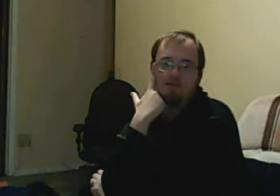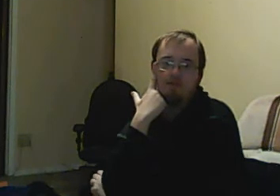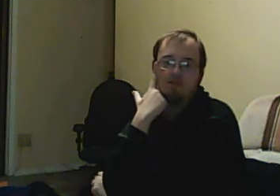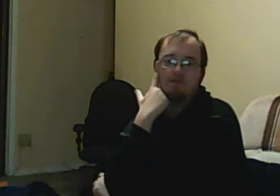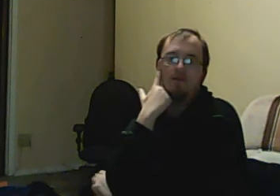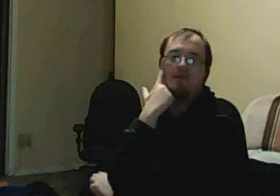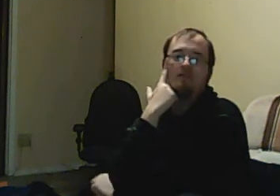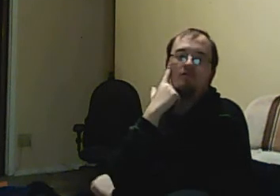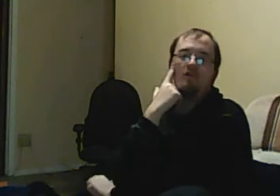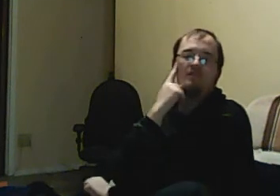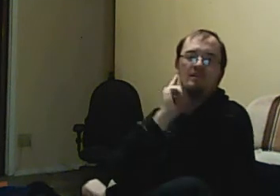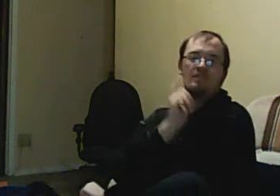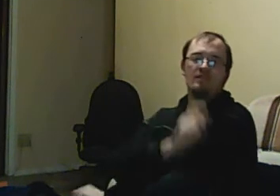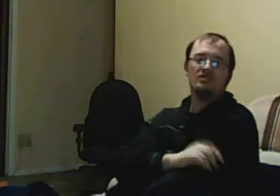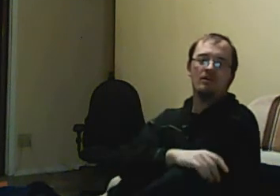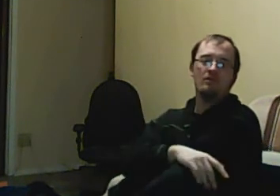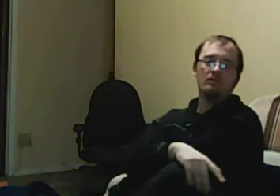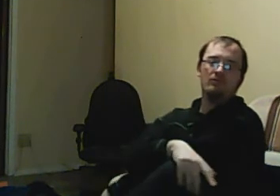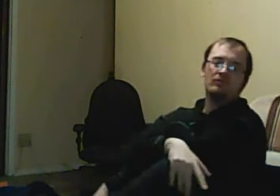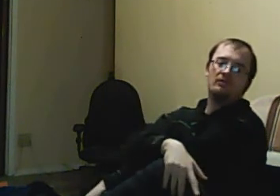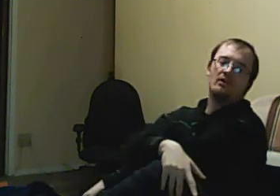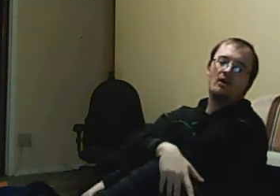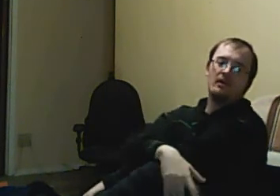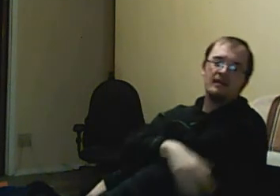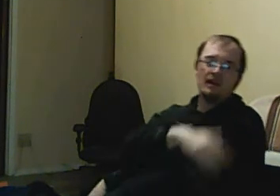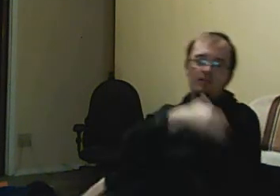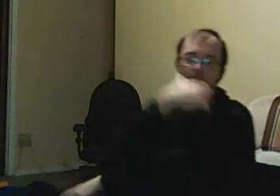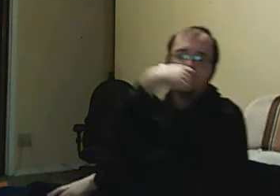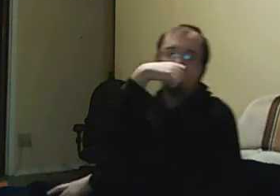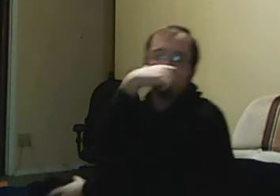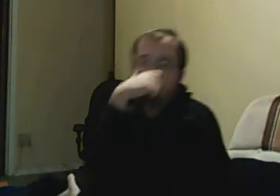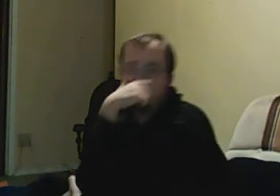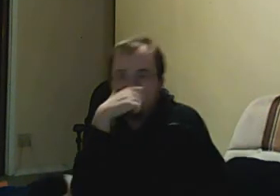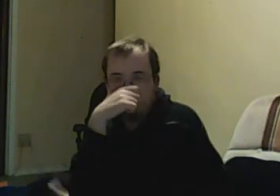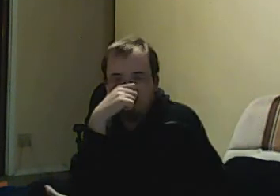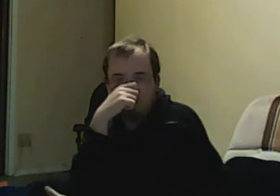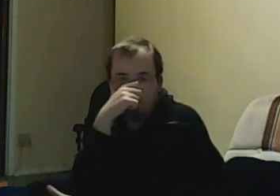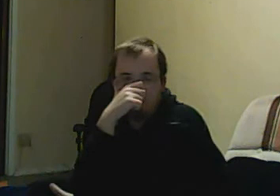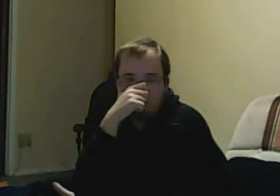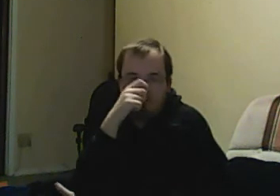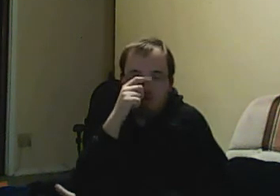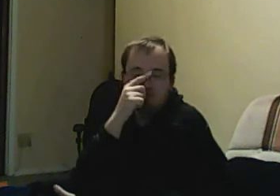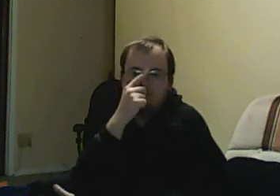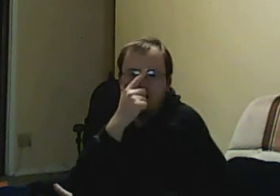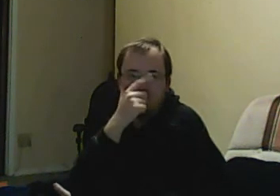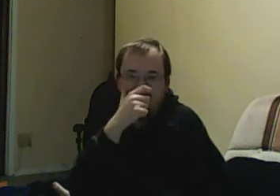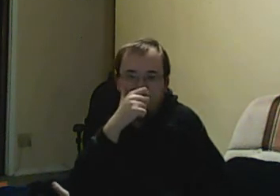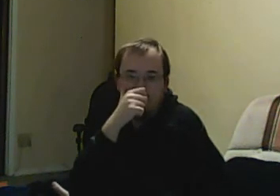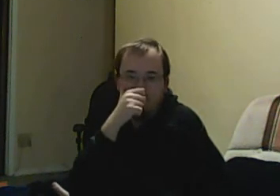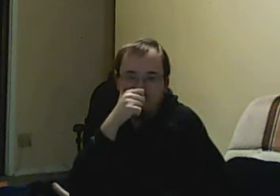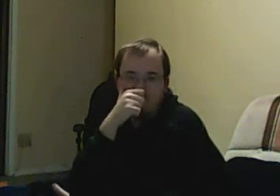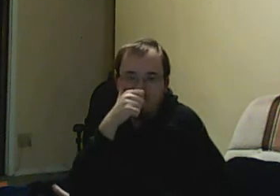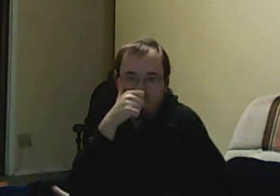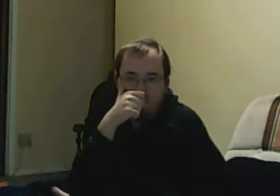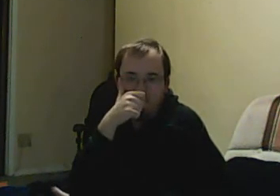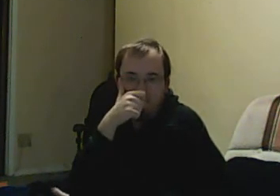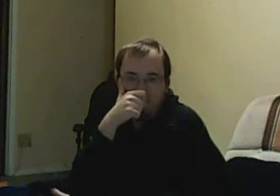So going into his fourth season, the show already tackled subject matter to abortion, sexual assault, child abuse, and self-harm on brothers.